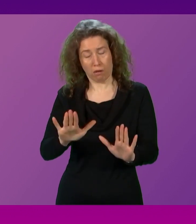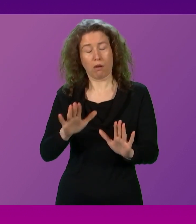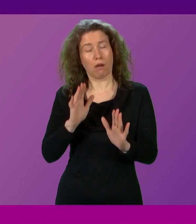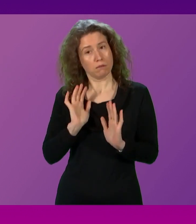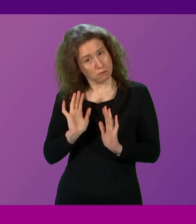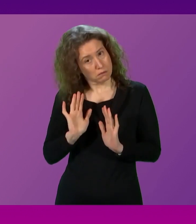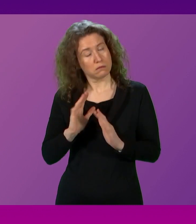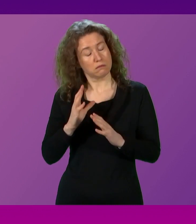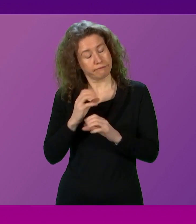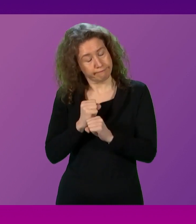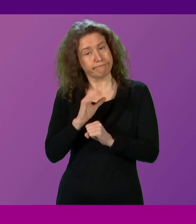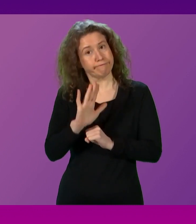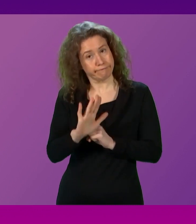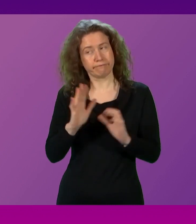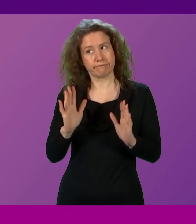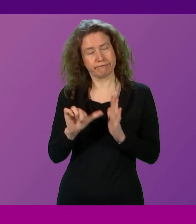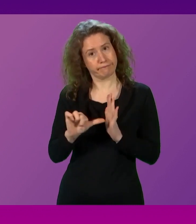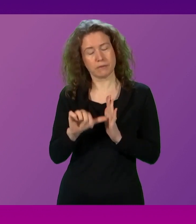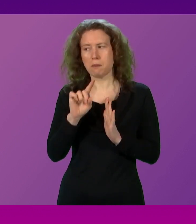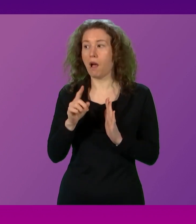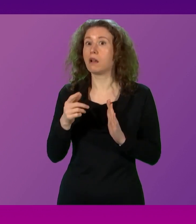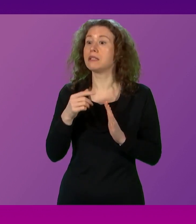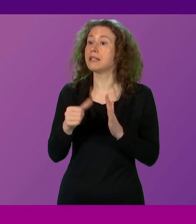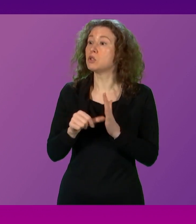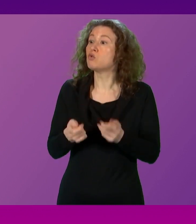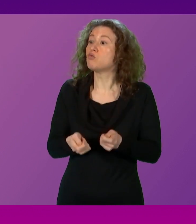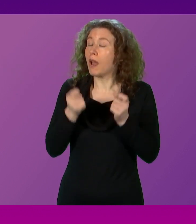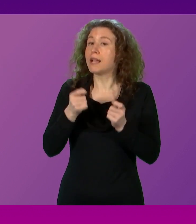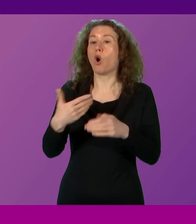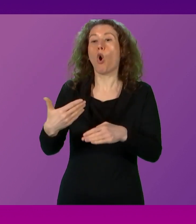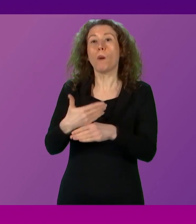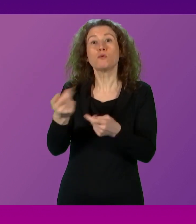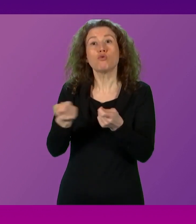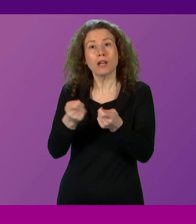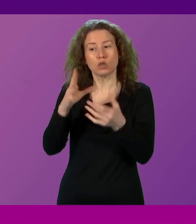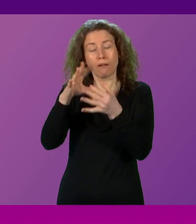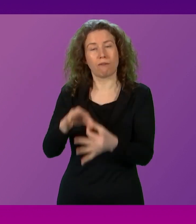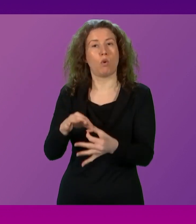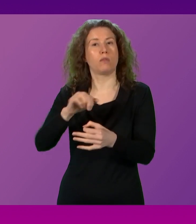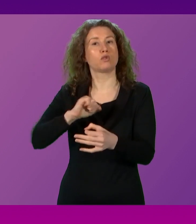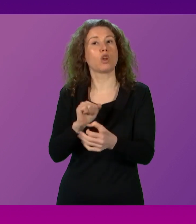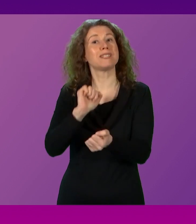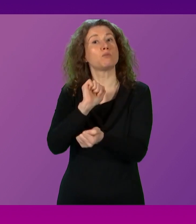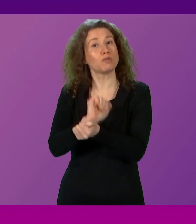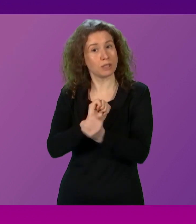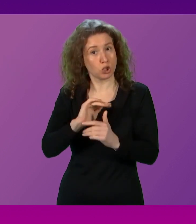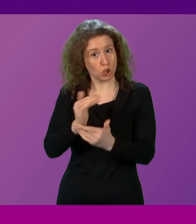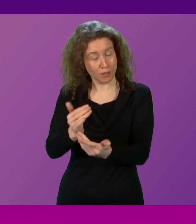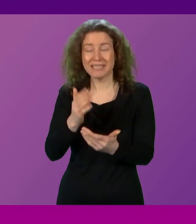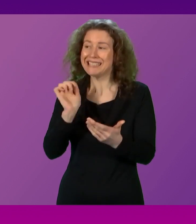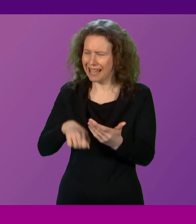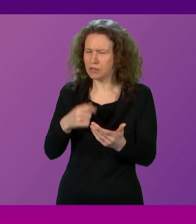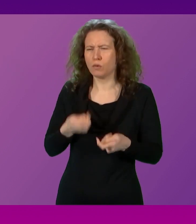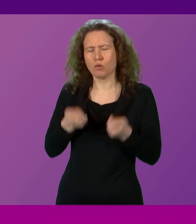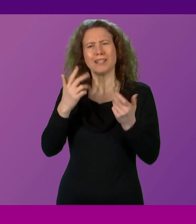However, issues raised are operational matters for the Scottish Prison Service, and given understandable concerns that have been raised, it's